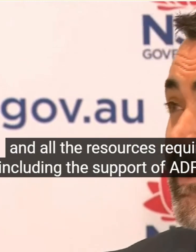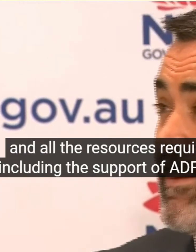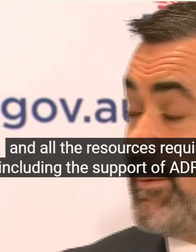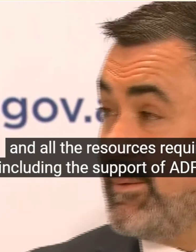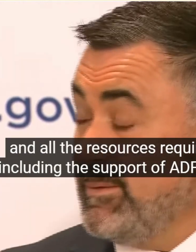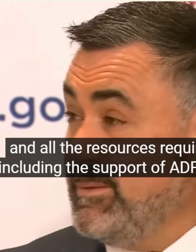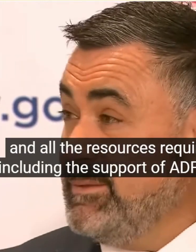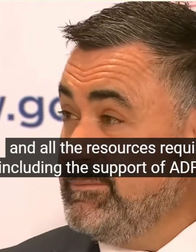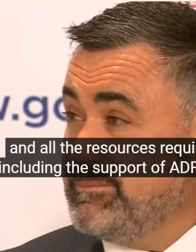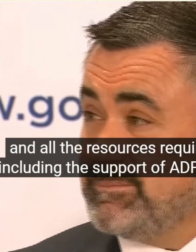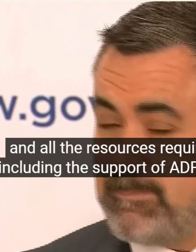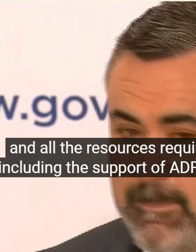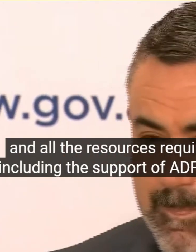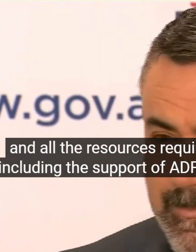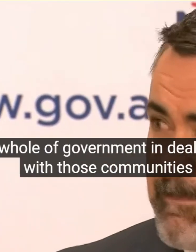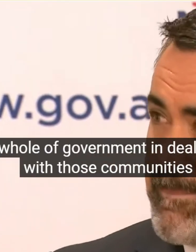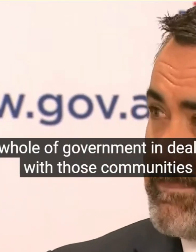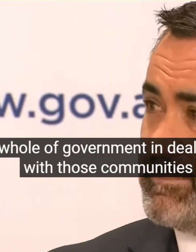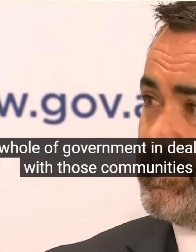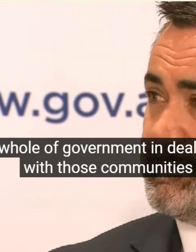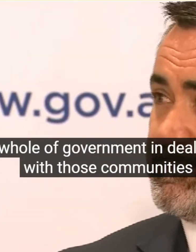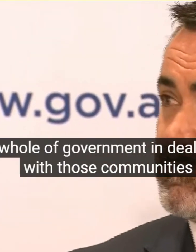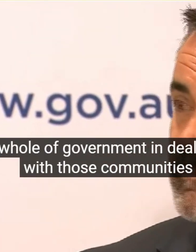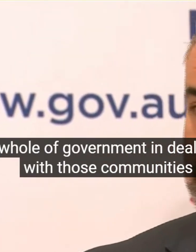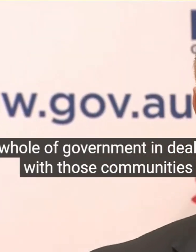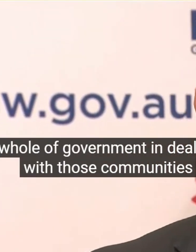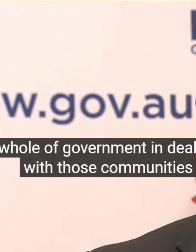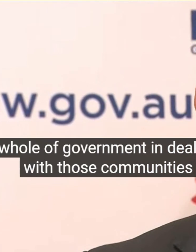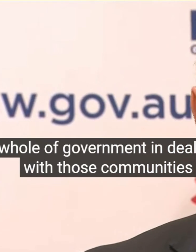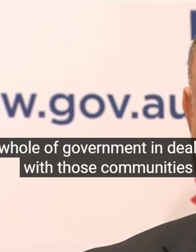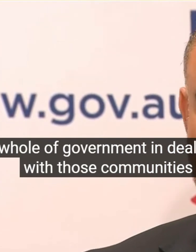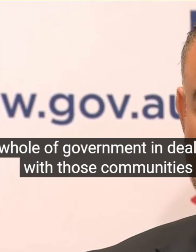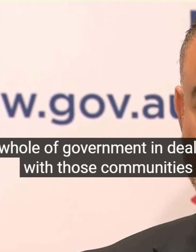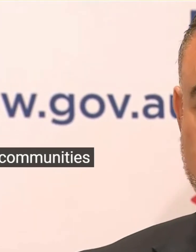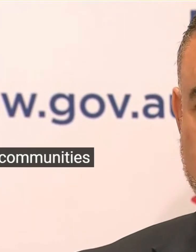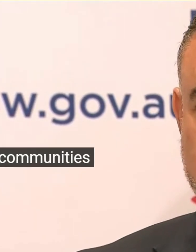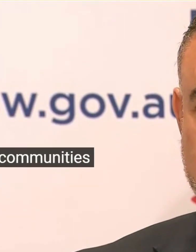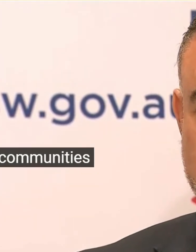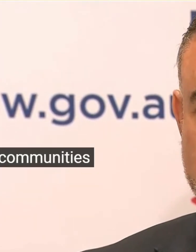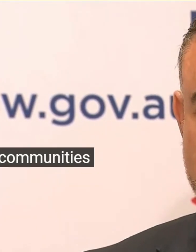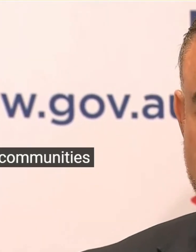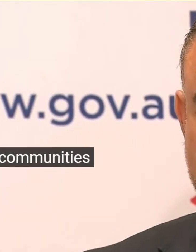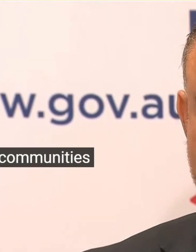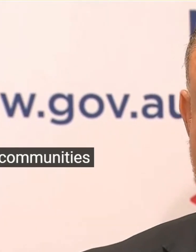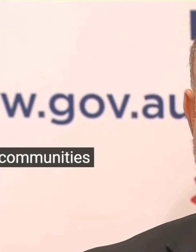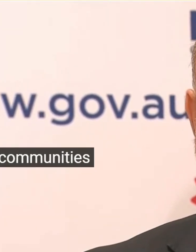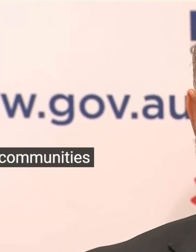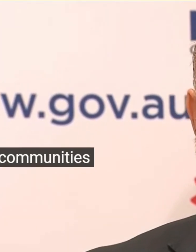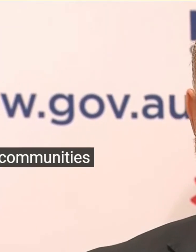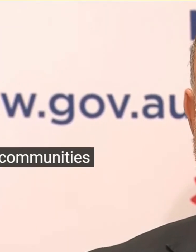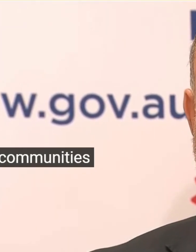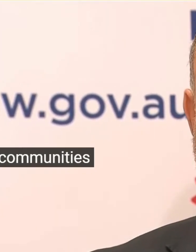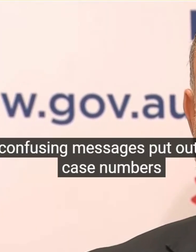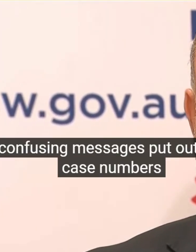's Been Backlips On Different Restrictions The Advice Seems To Change Weekly Confusing Messages Put But Case Numbers